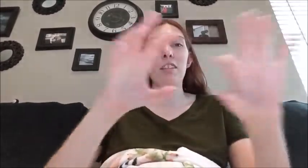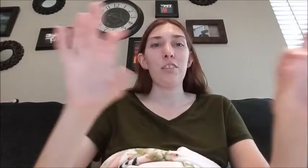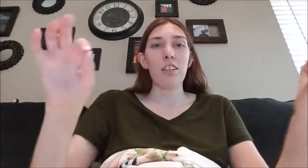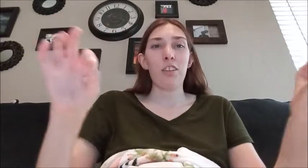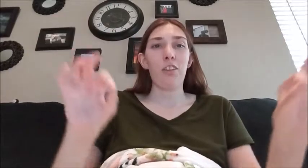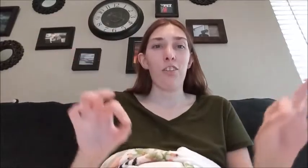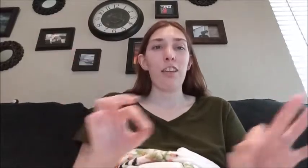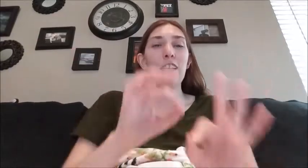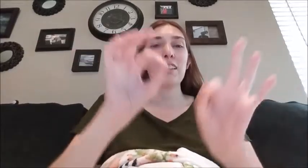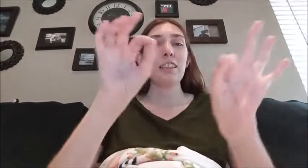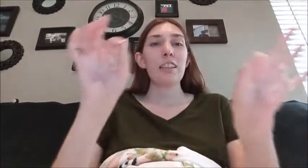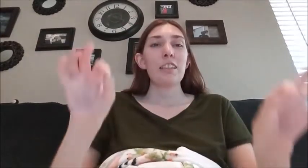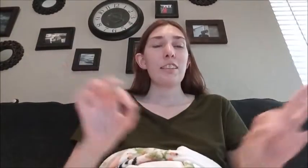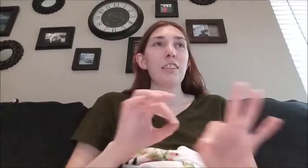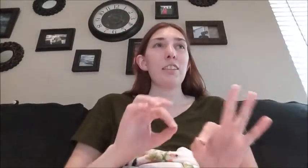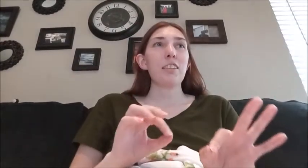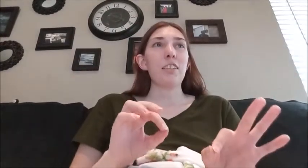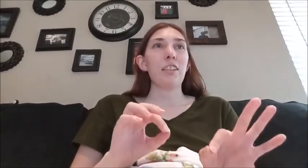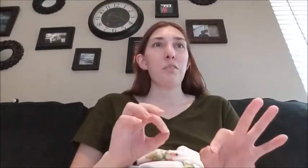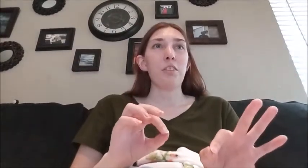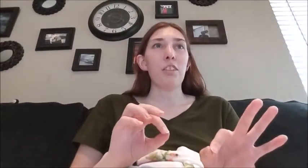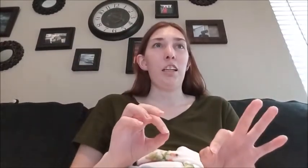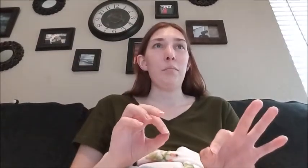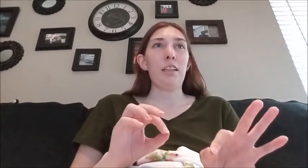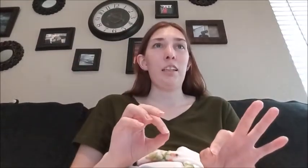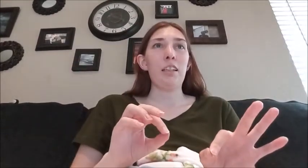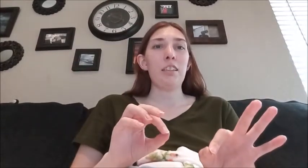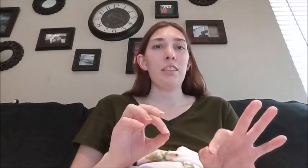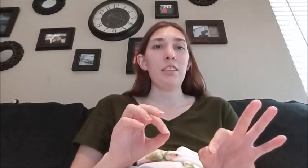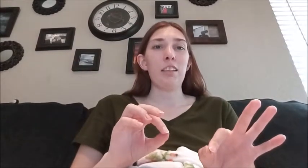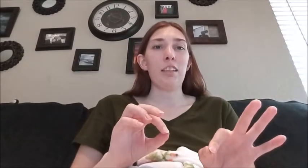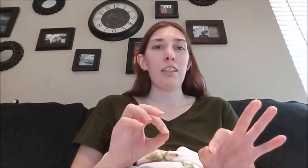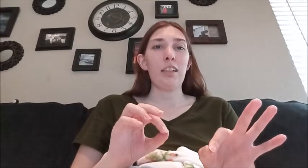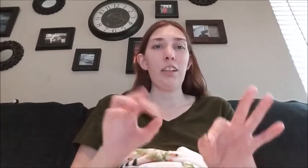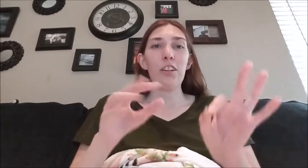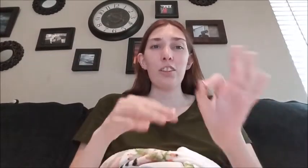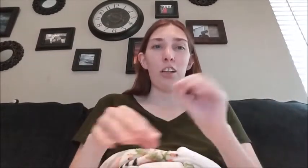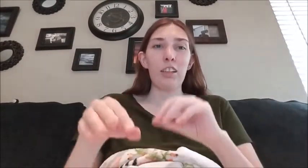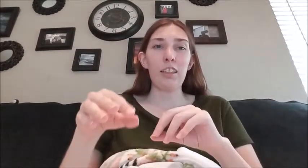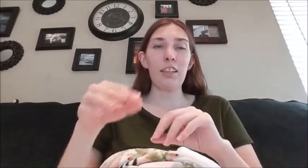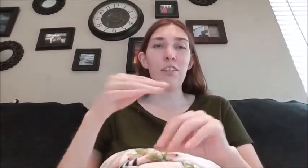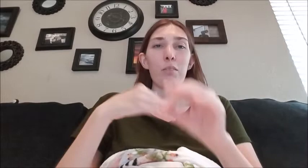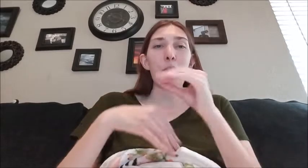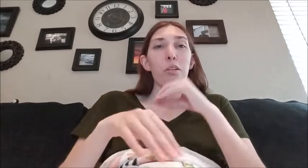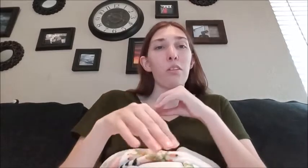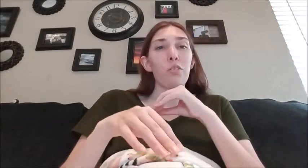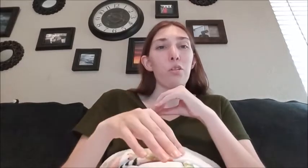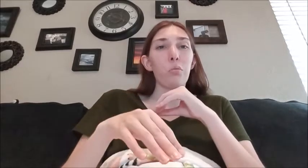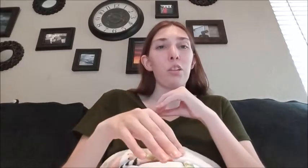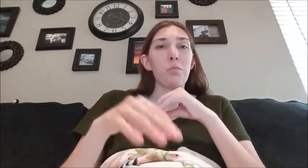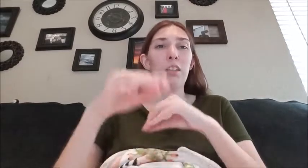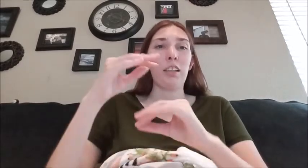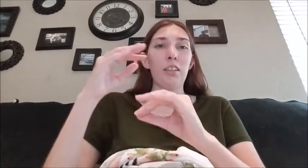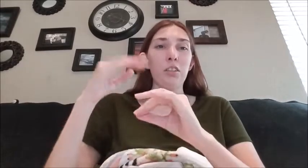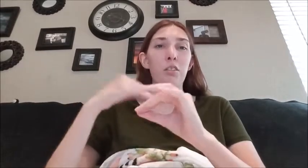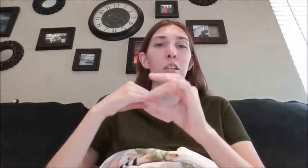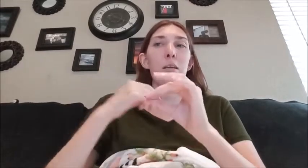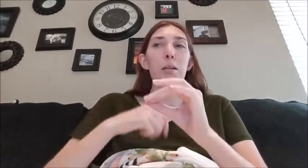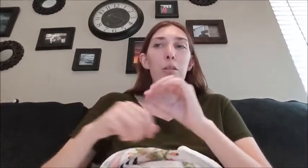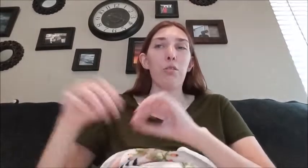and do like a card thing because that's just going to take too much time and it's just like I'd rather talk it even if it makes my throat worse but then I can also make my